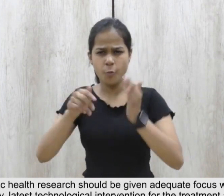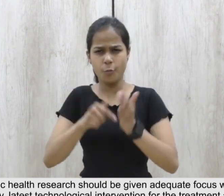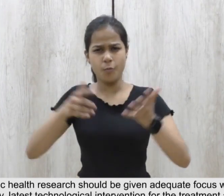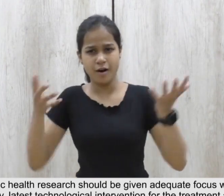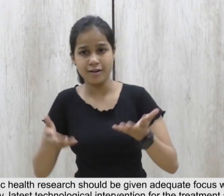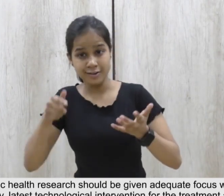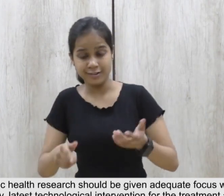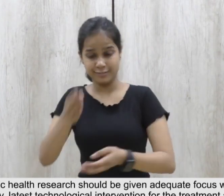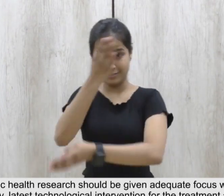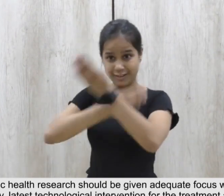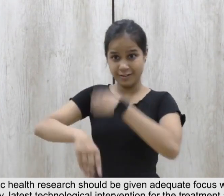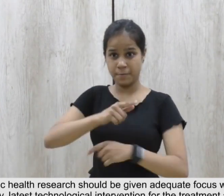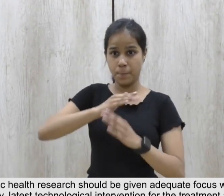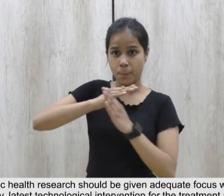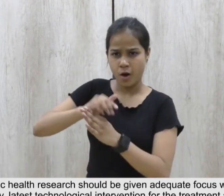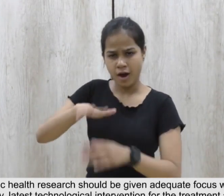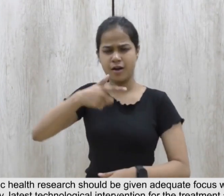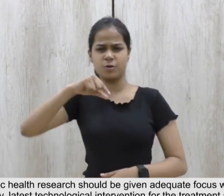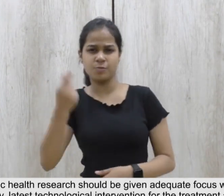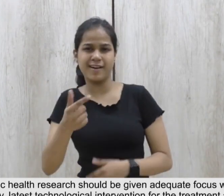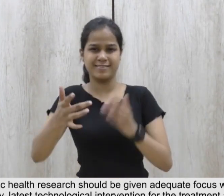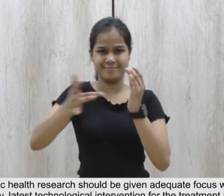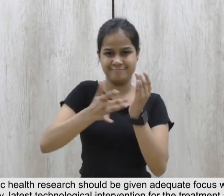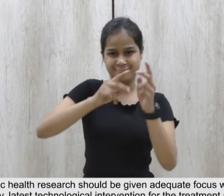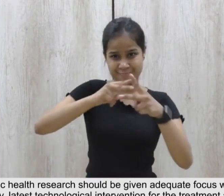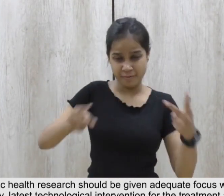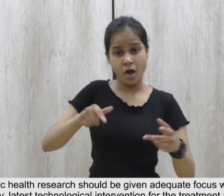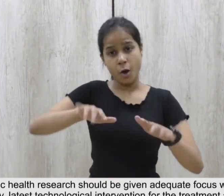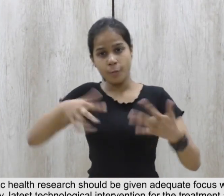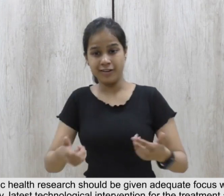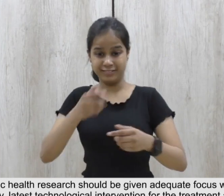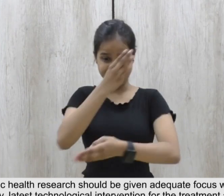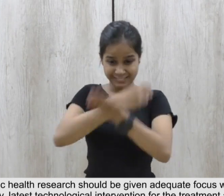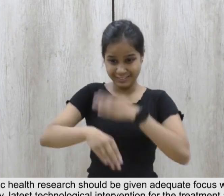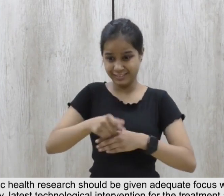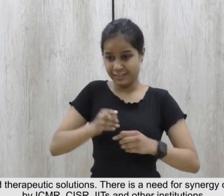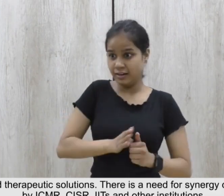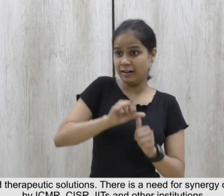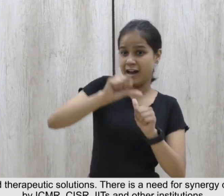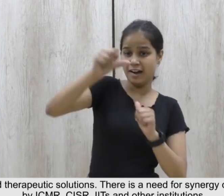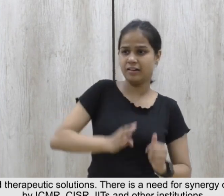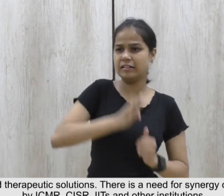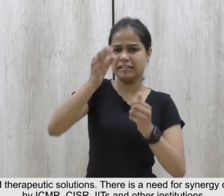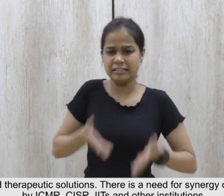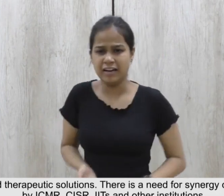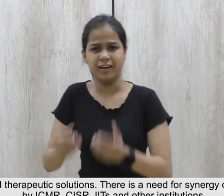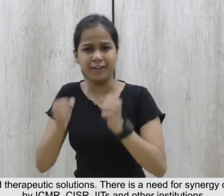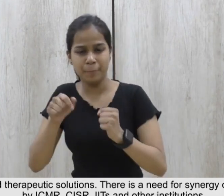latest technological intervention for the treatment and improved mobility including home-based